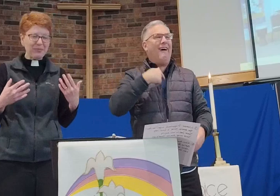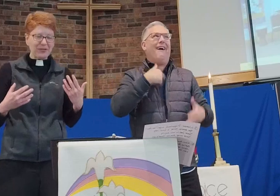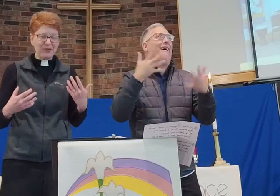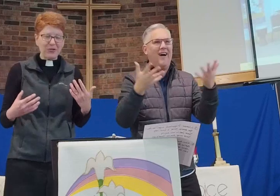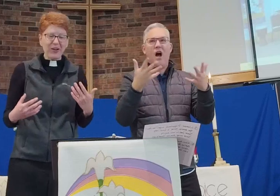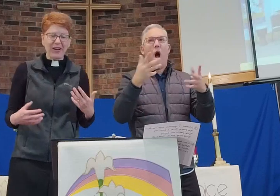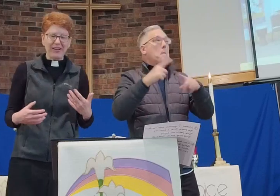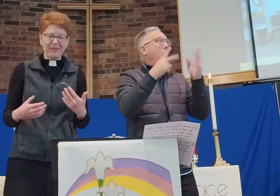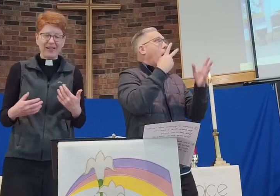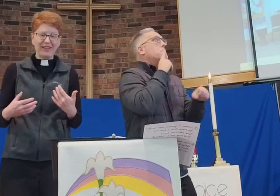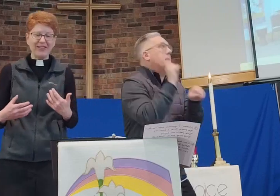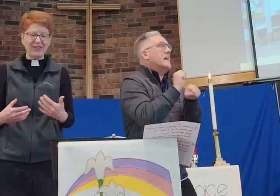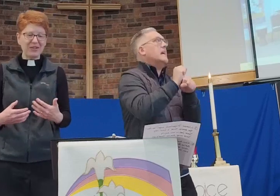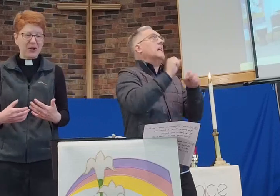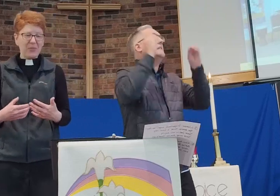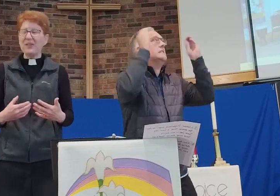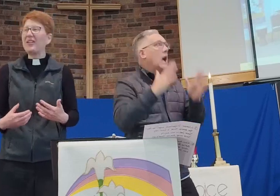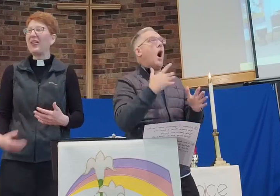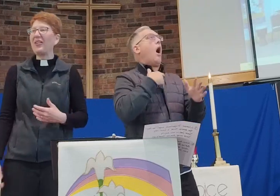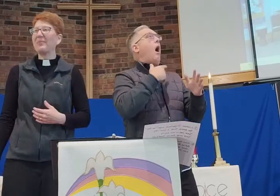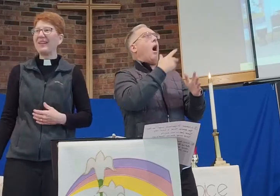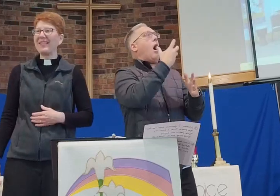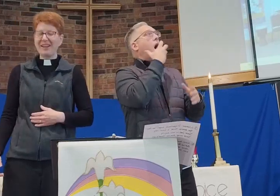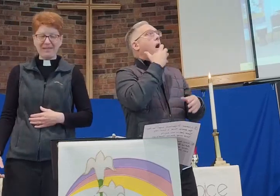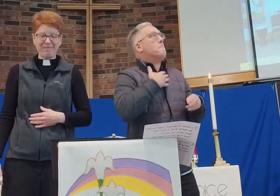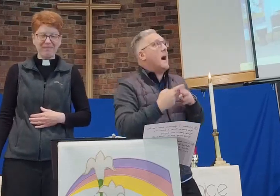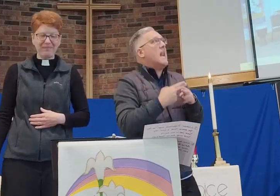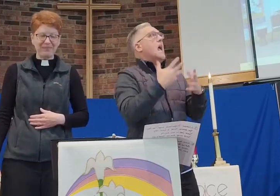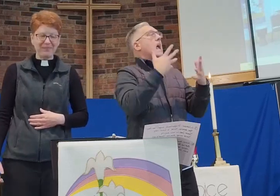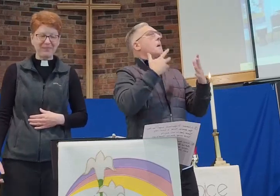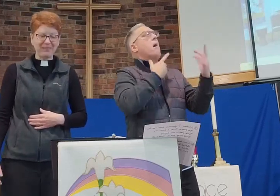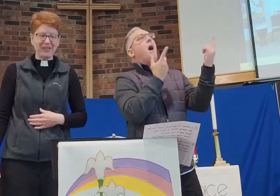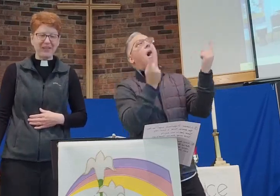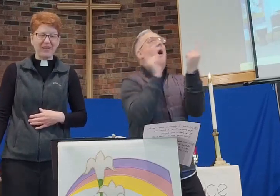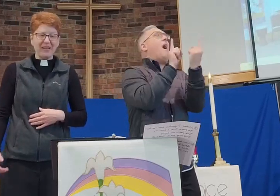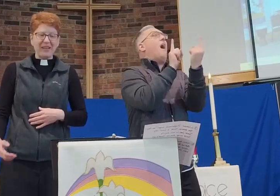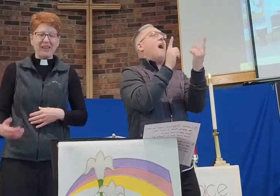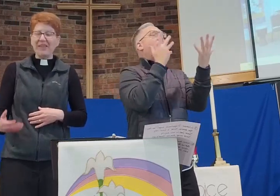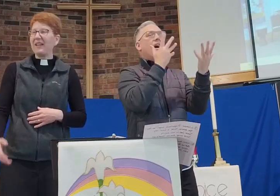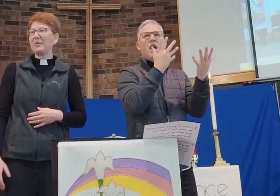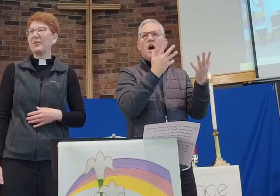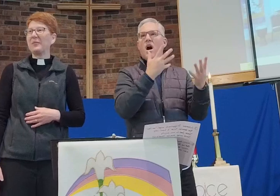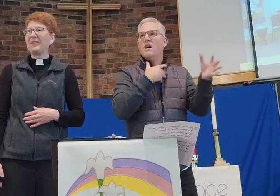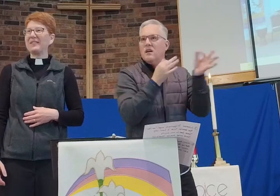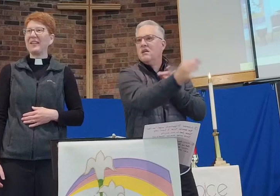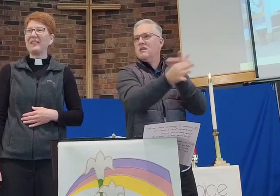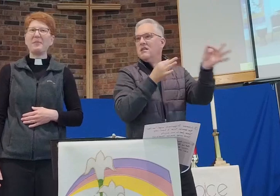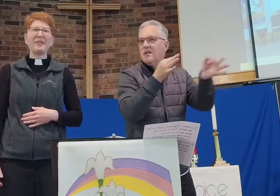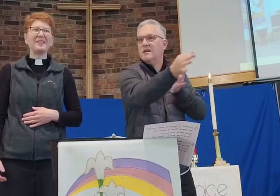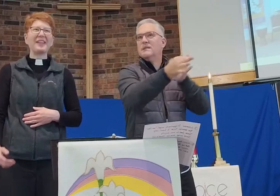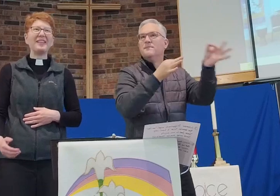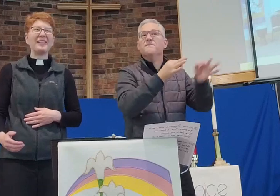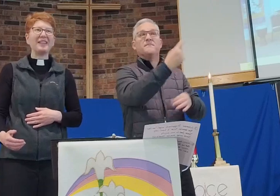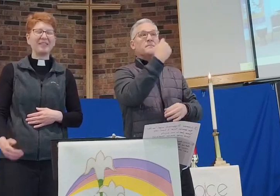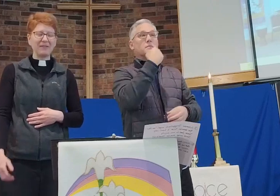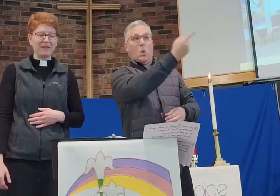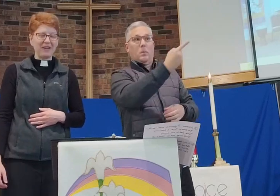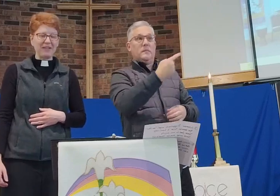with joy and recognition when he called my name. Then I told them what he said about ascending to the Father.